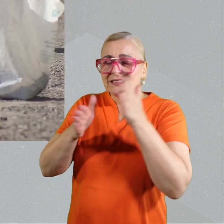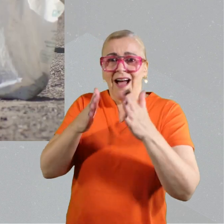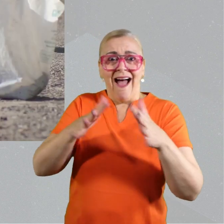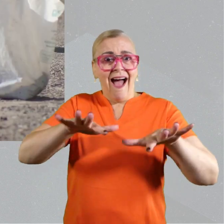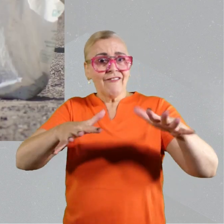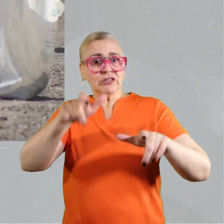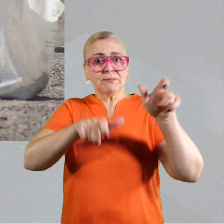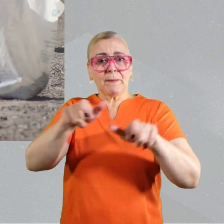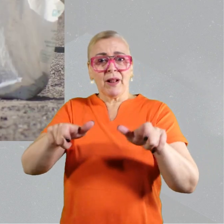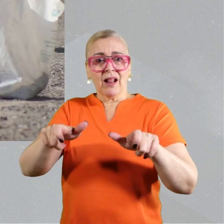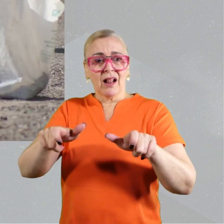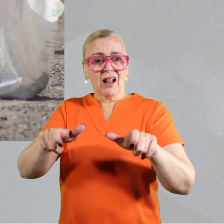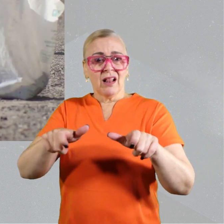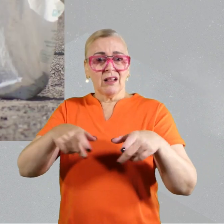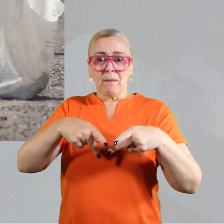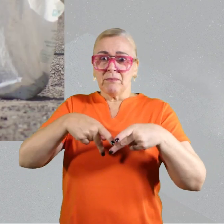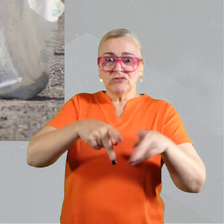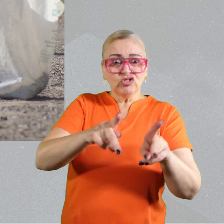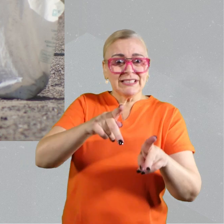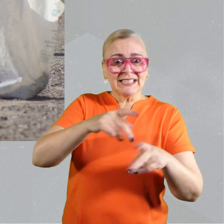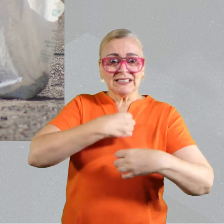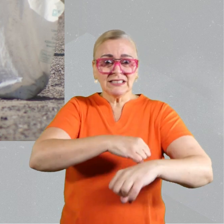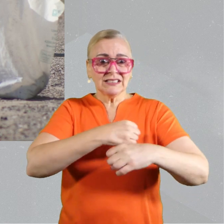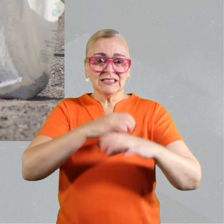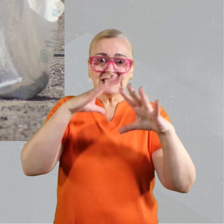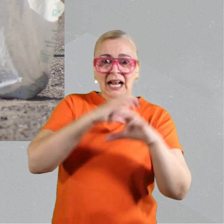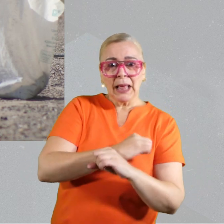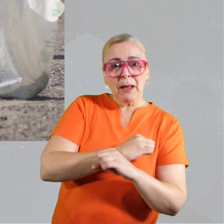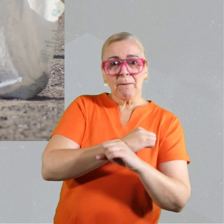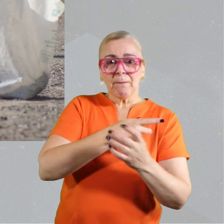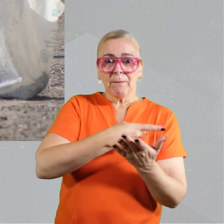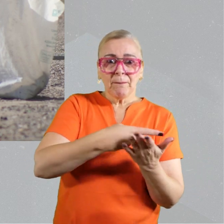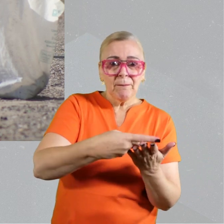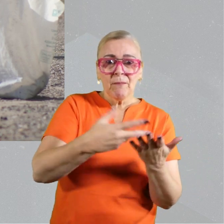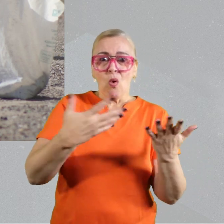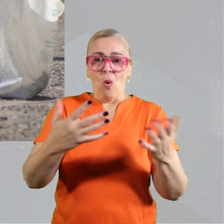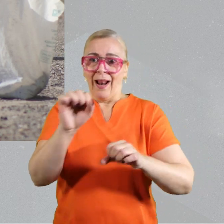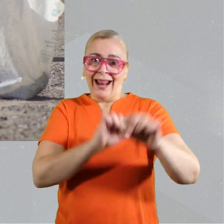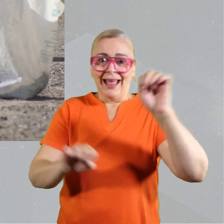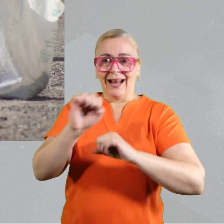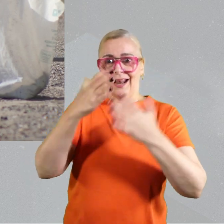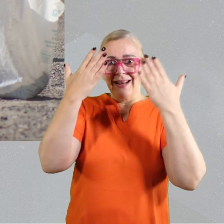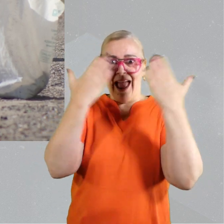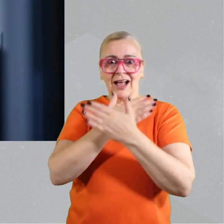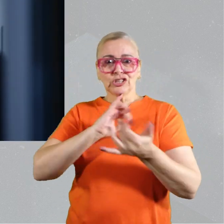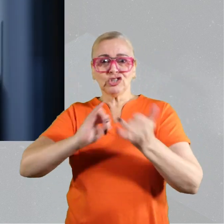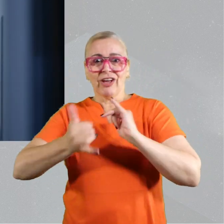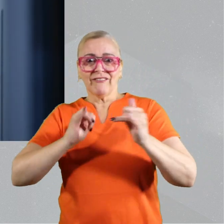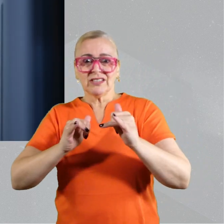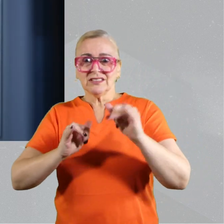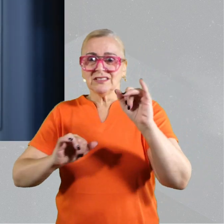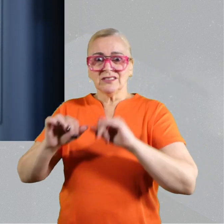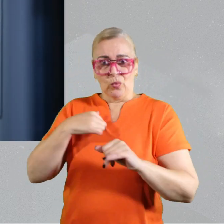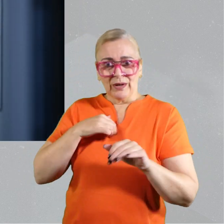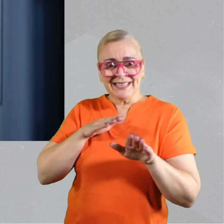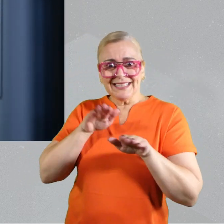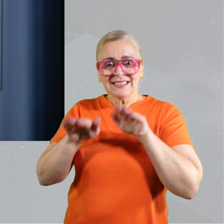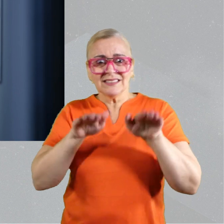but we need to reach the average man. So that's the man in the street who's sweeping or that's the cleaner on the night